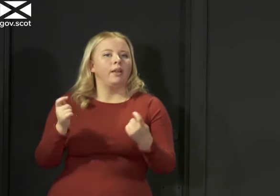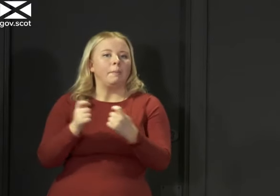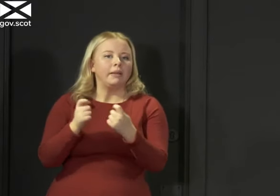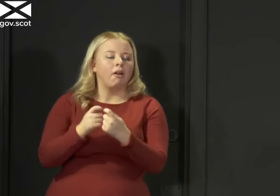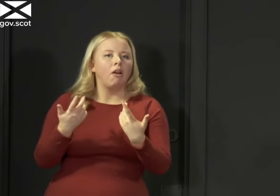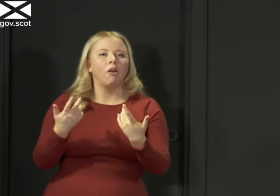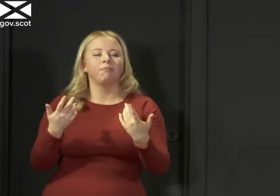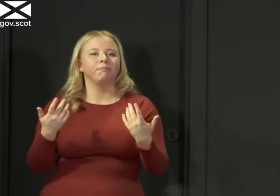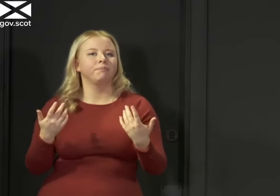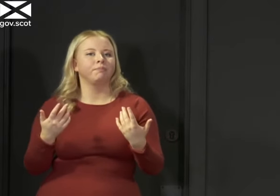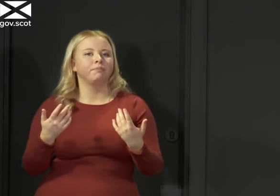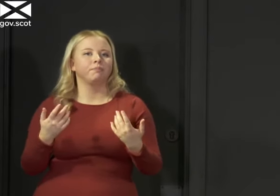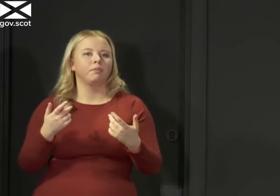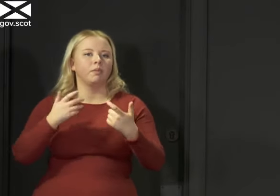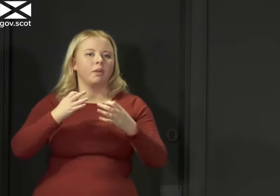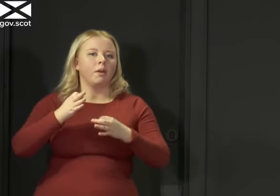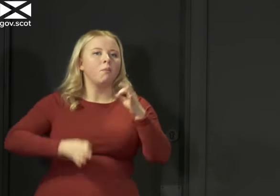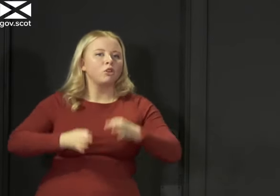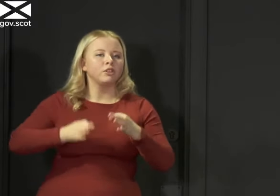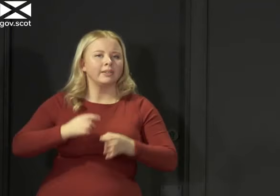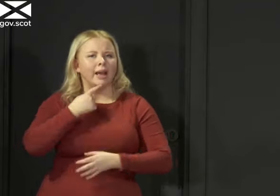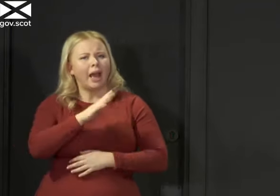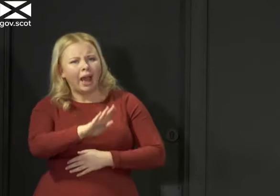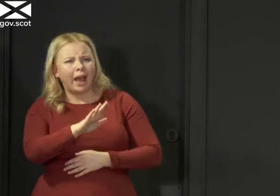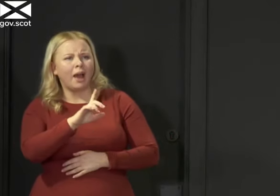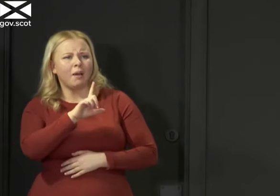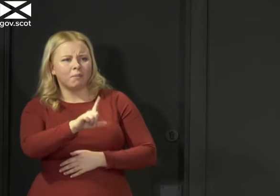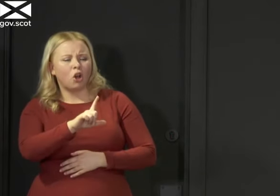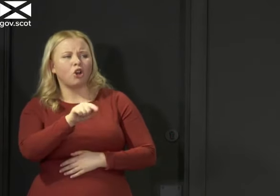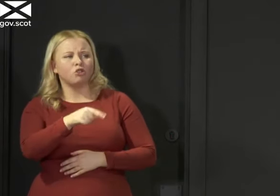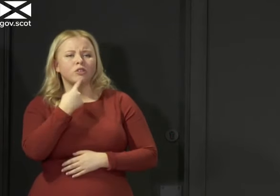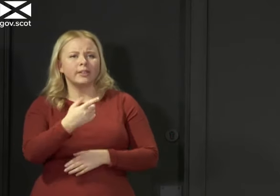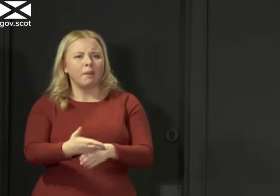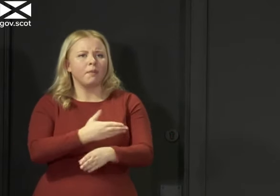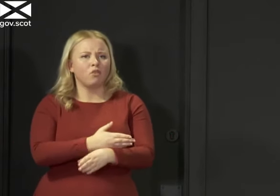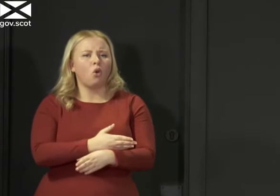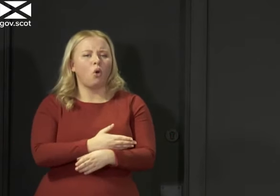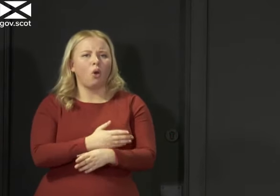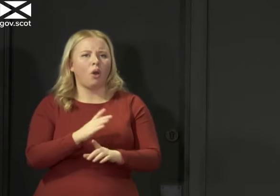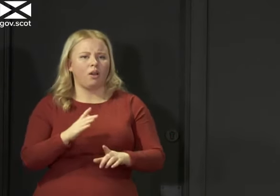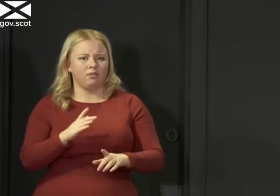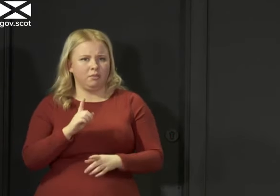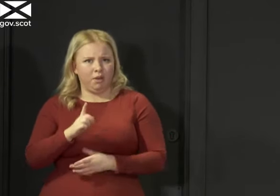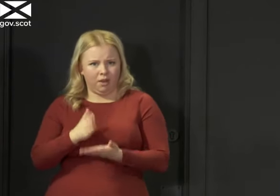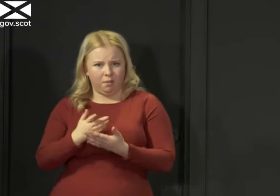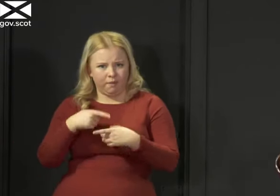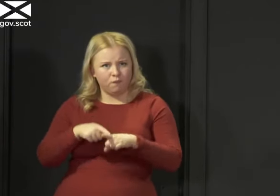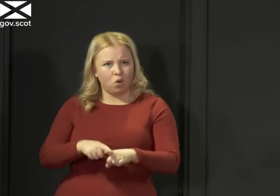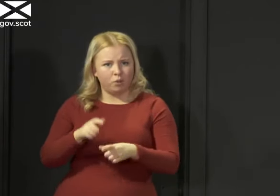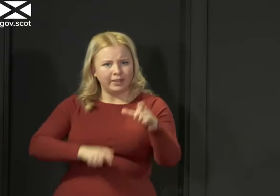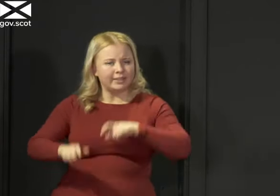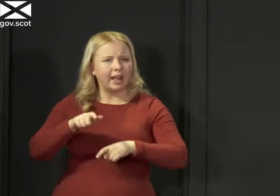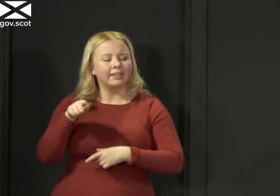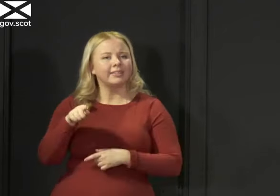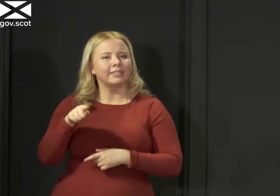politicians to use the traditional, ah, but you said this before, to kind of stick with what you said when the science was saying one thing and not move on when